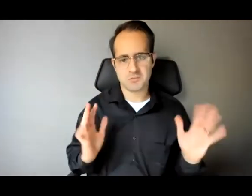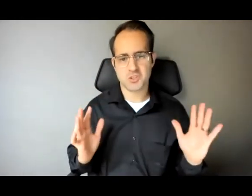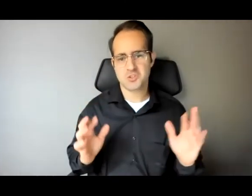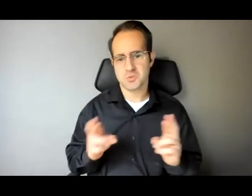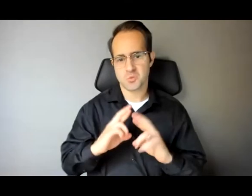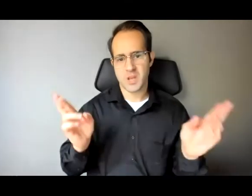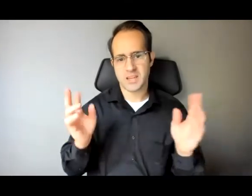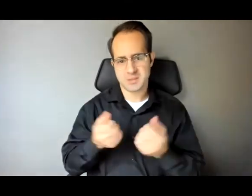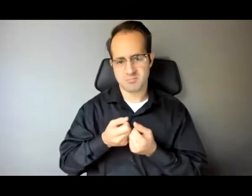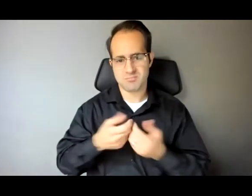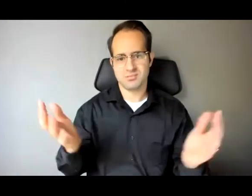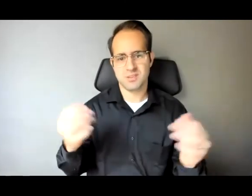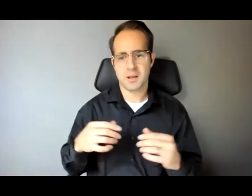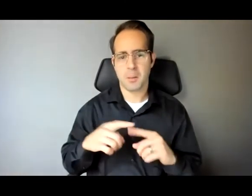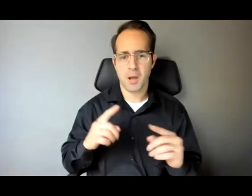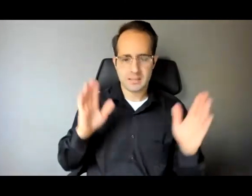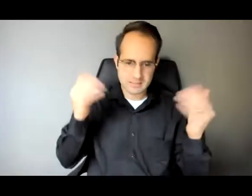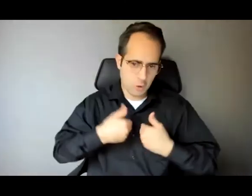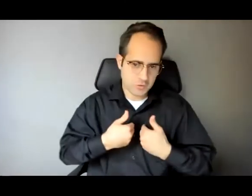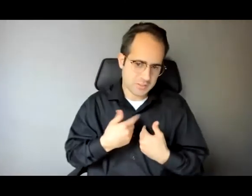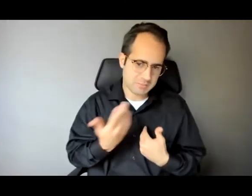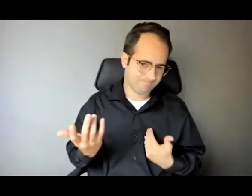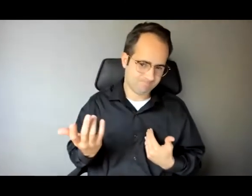the book I have now the lessons there were for me